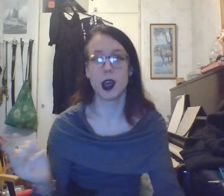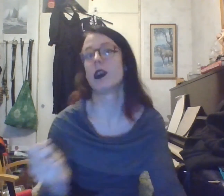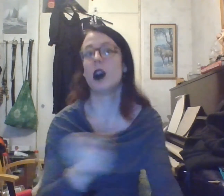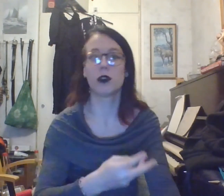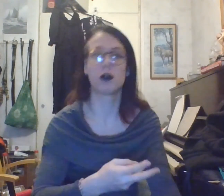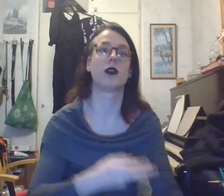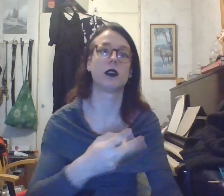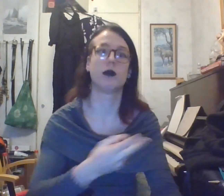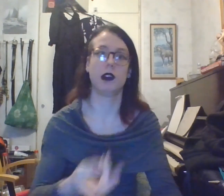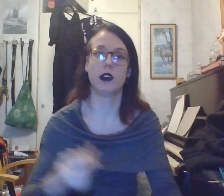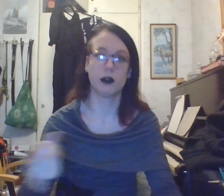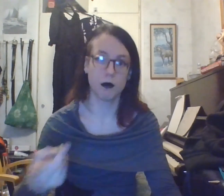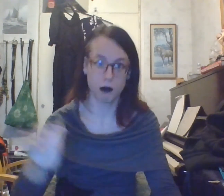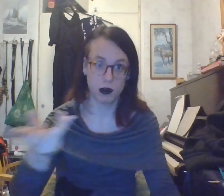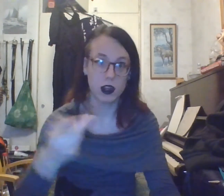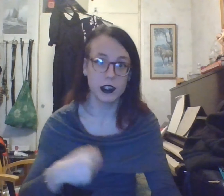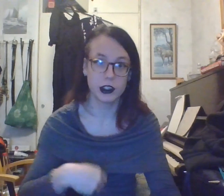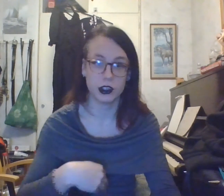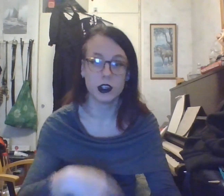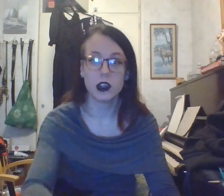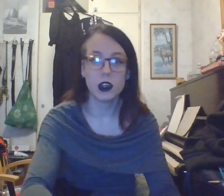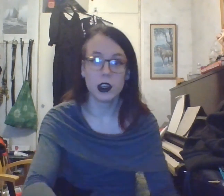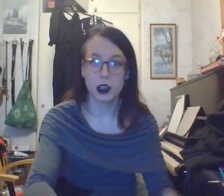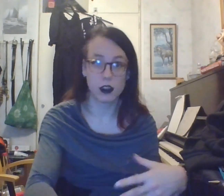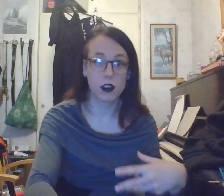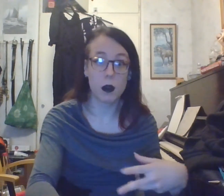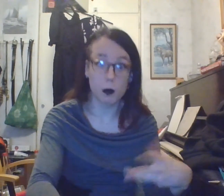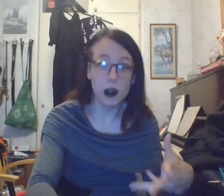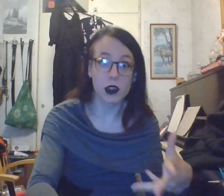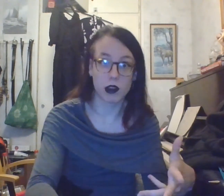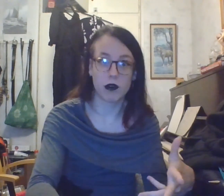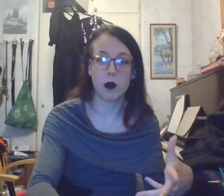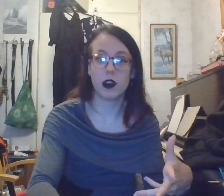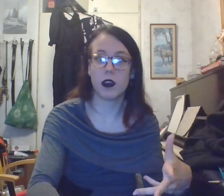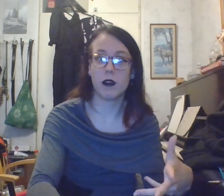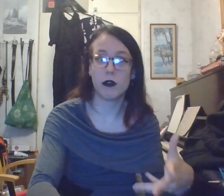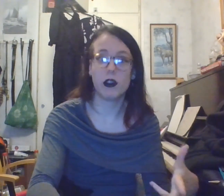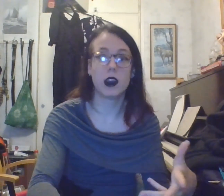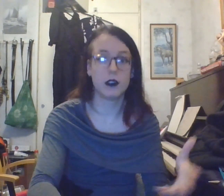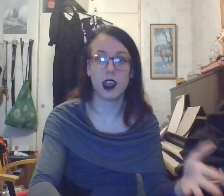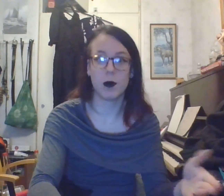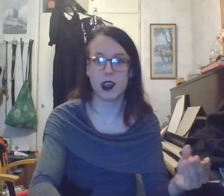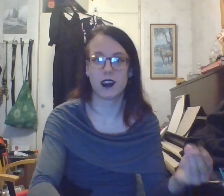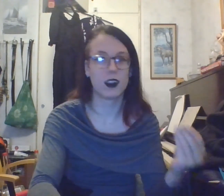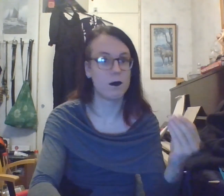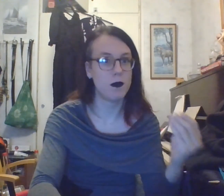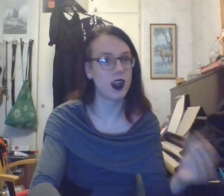hospital to treat your addiction. It's really straightforward, I think I've named this many times